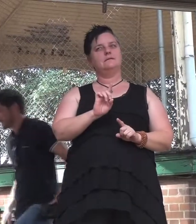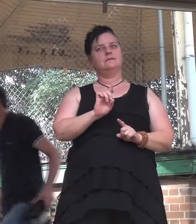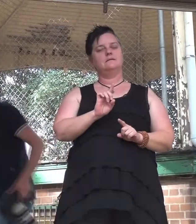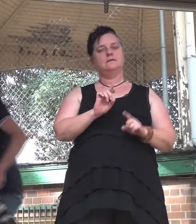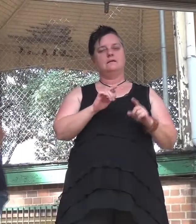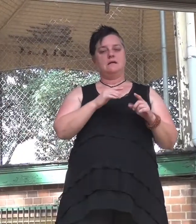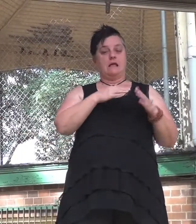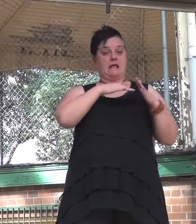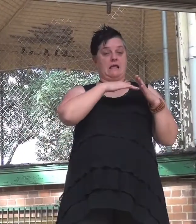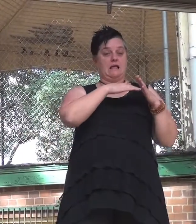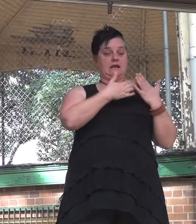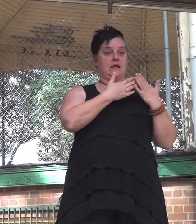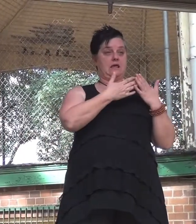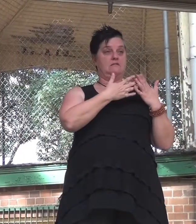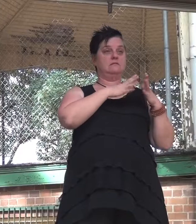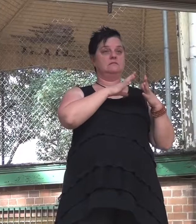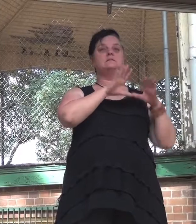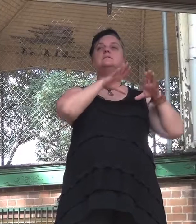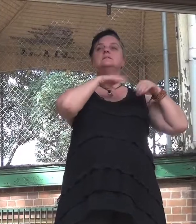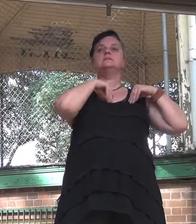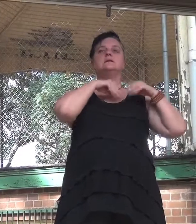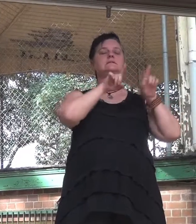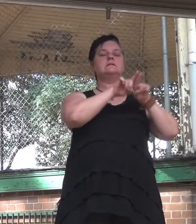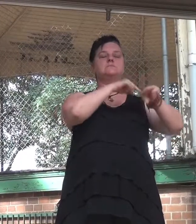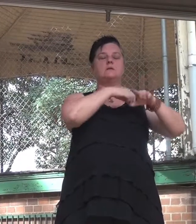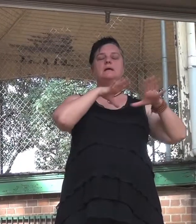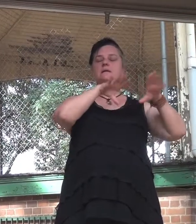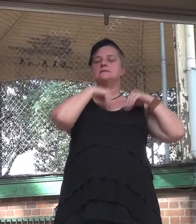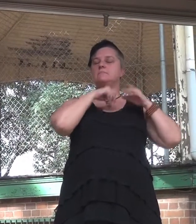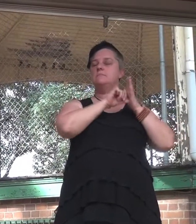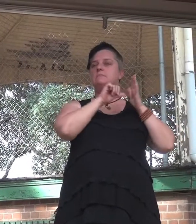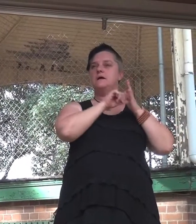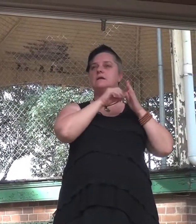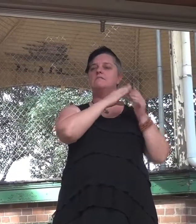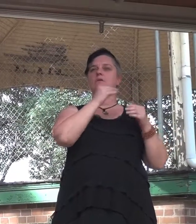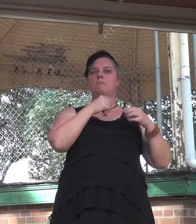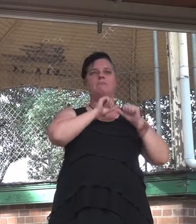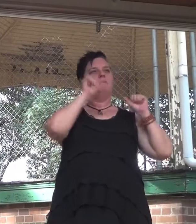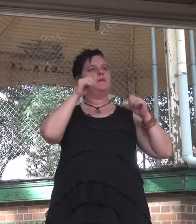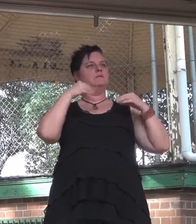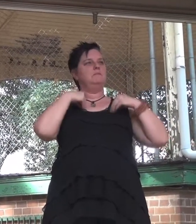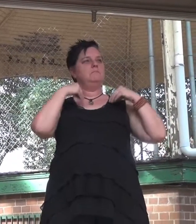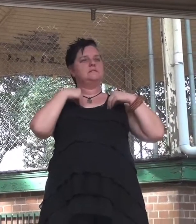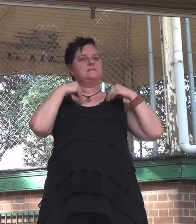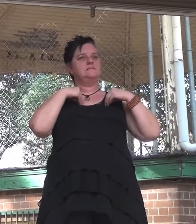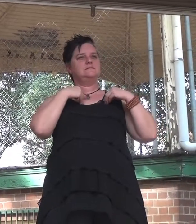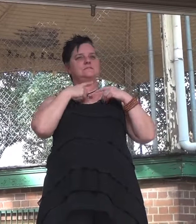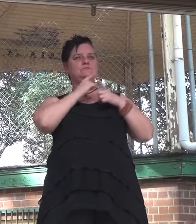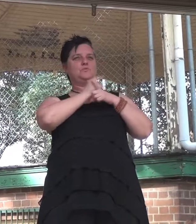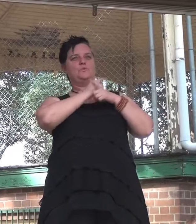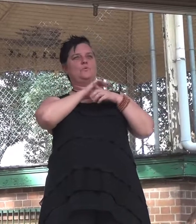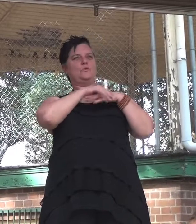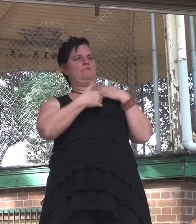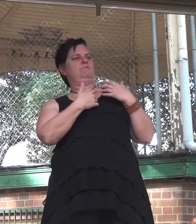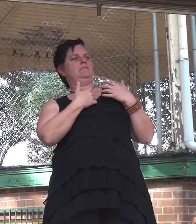corporates to speak about his love for the working people. That, ladies and gentlemen, is the Labor Party of 2014. And we should,